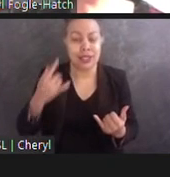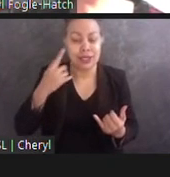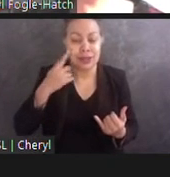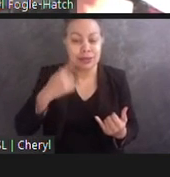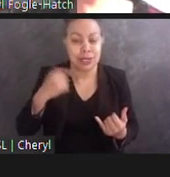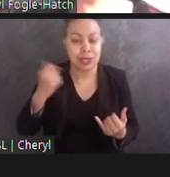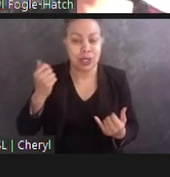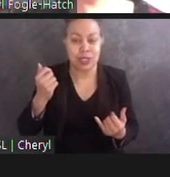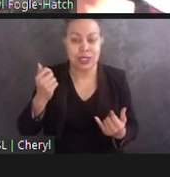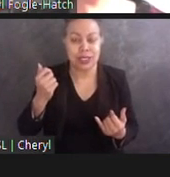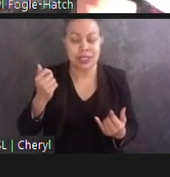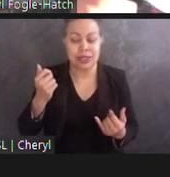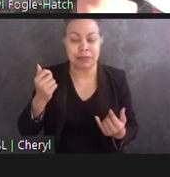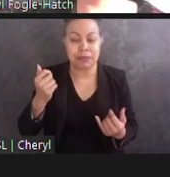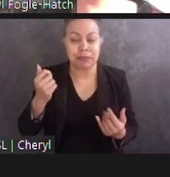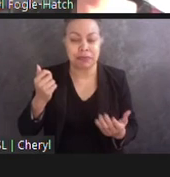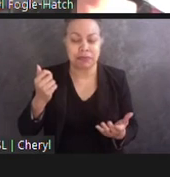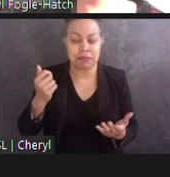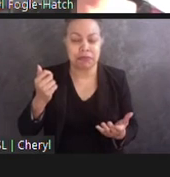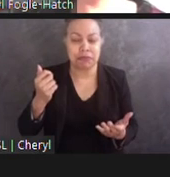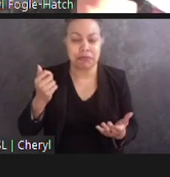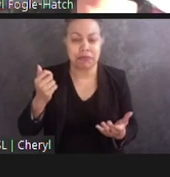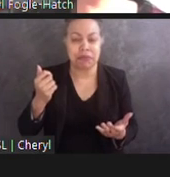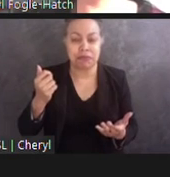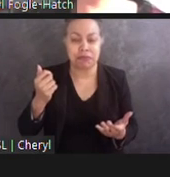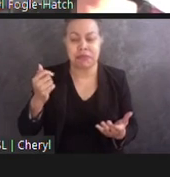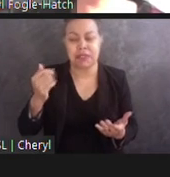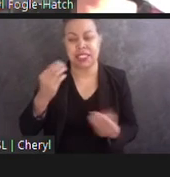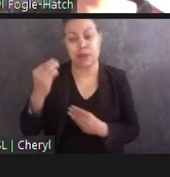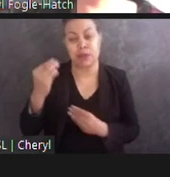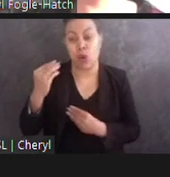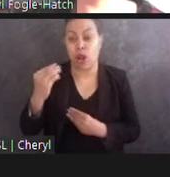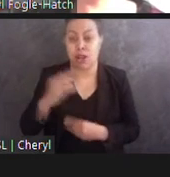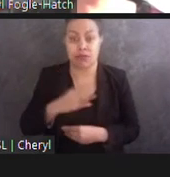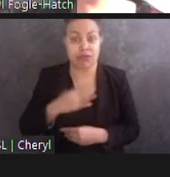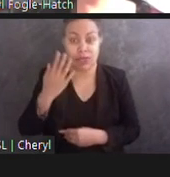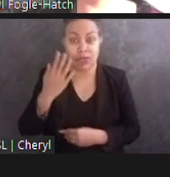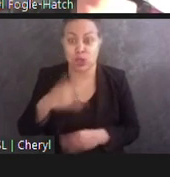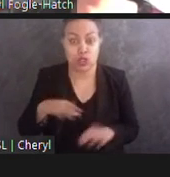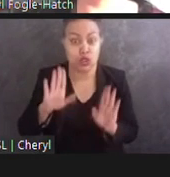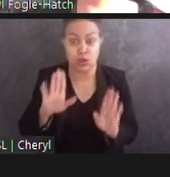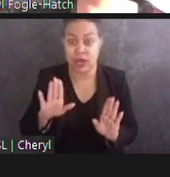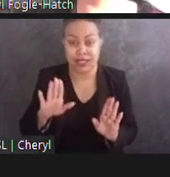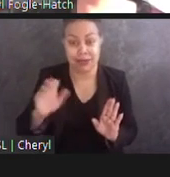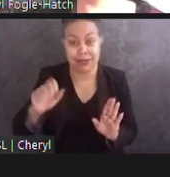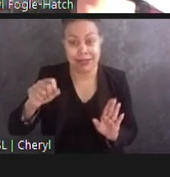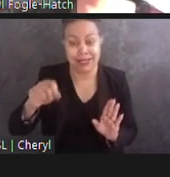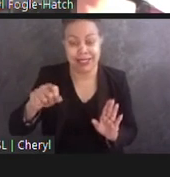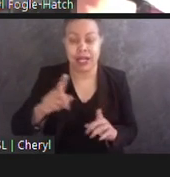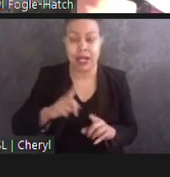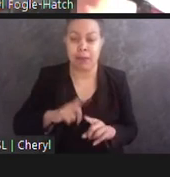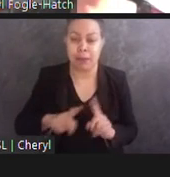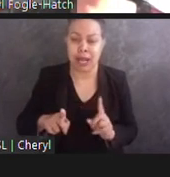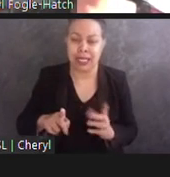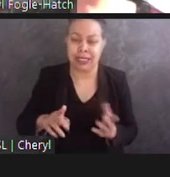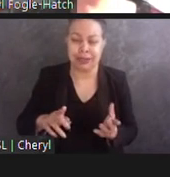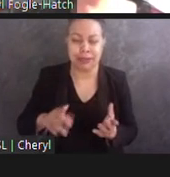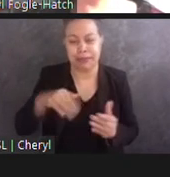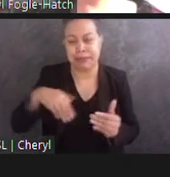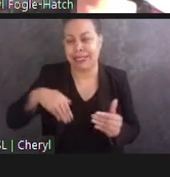the memorial, the memorial looks terrific in lots of ways, but it is not yet accessible to everybody. And until